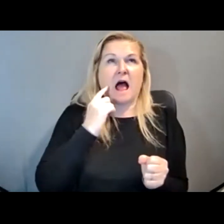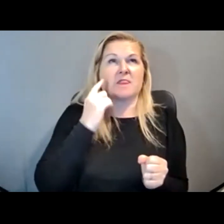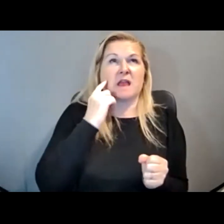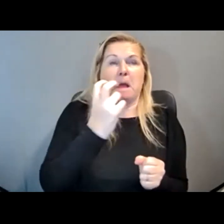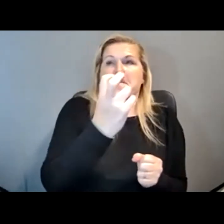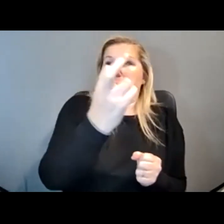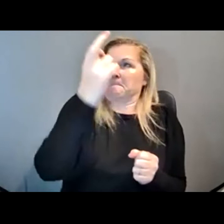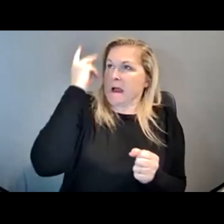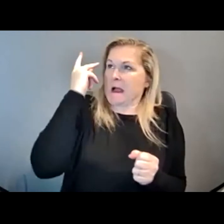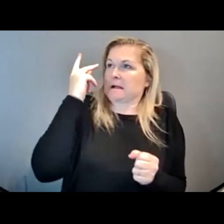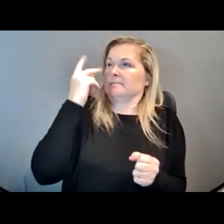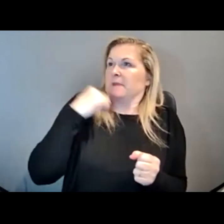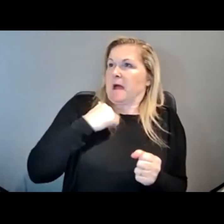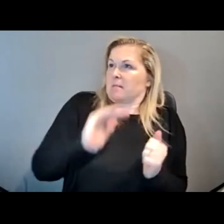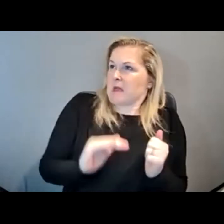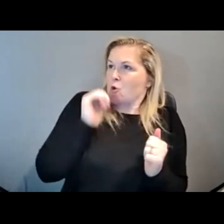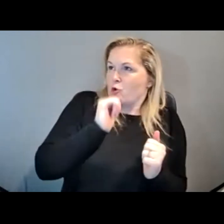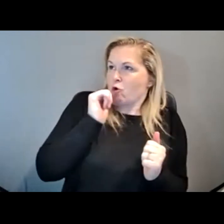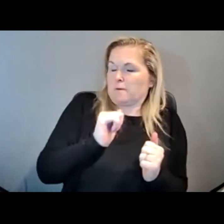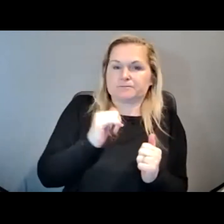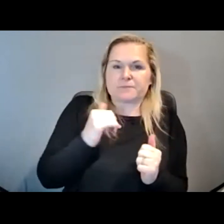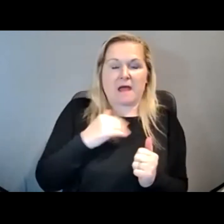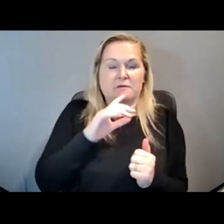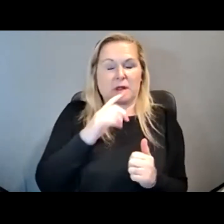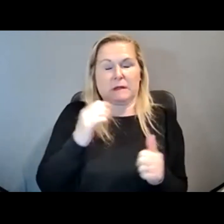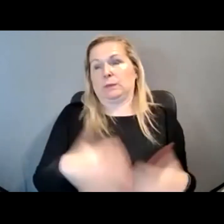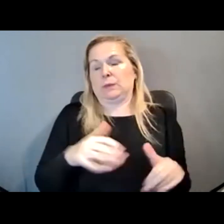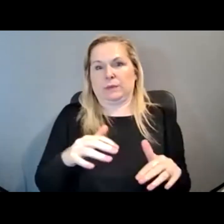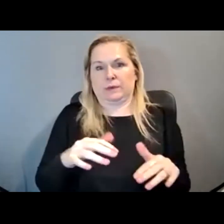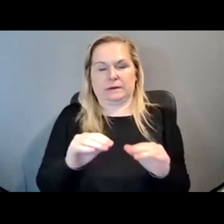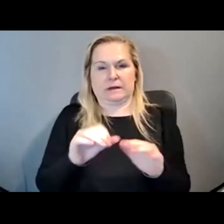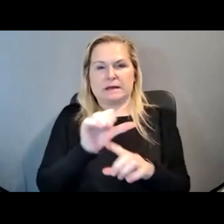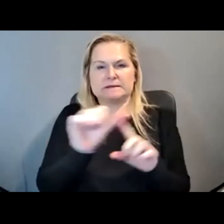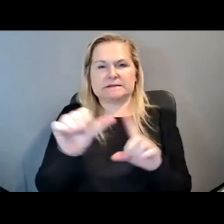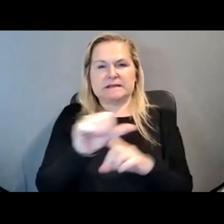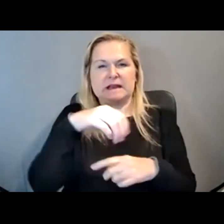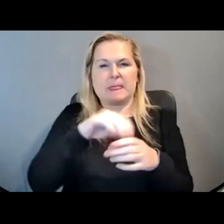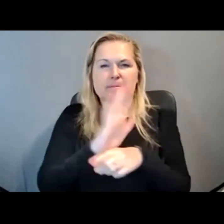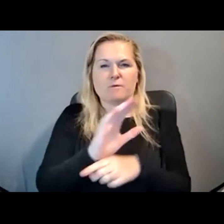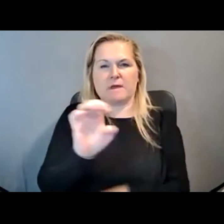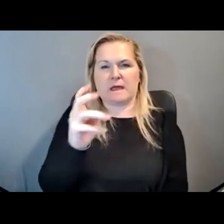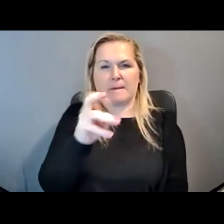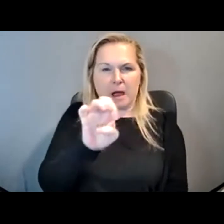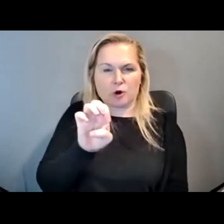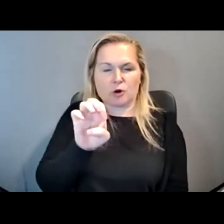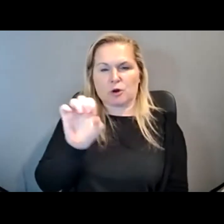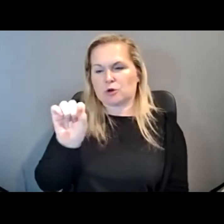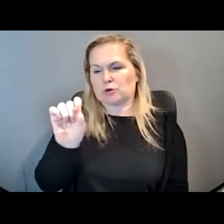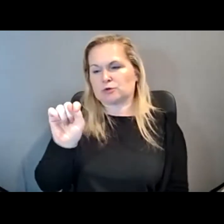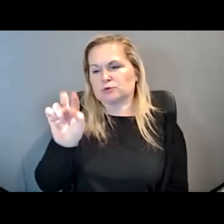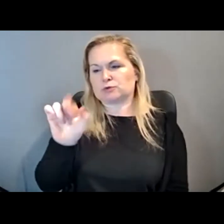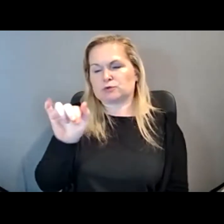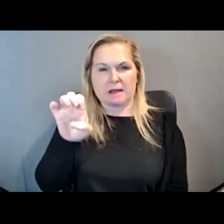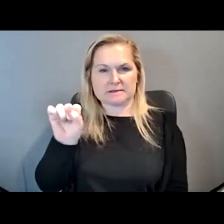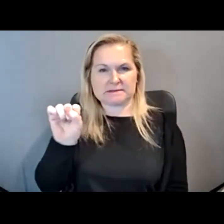back to, there was a very vivid scene in The Empire Strikes Back, which is the second movie in the original